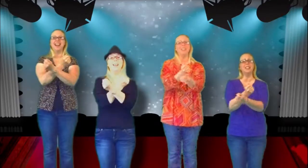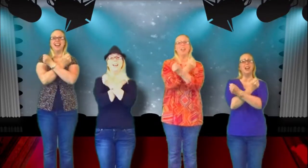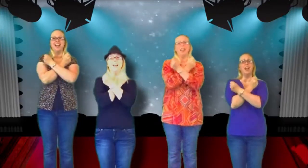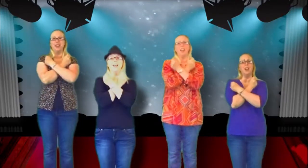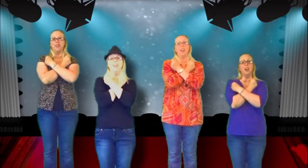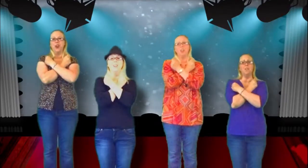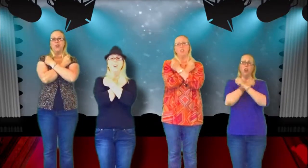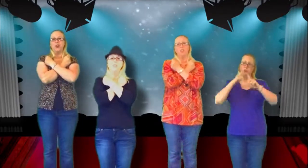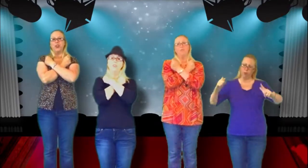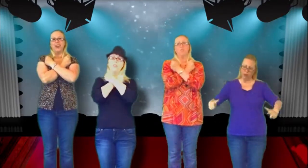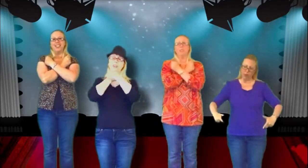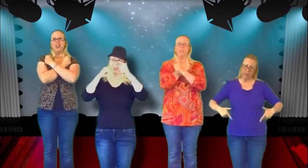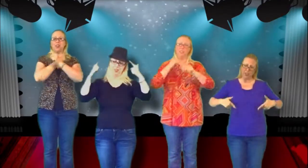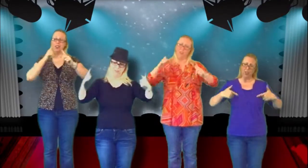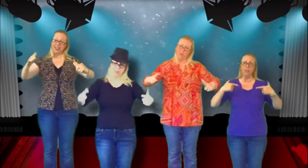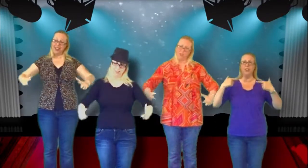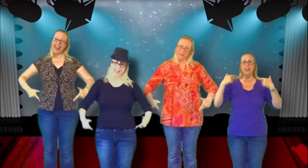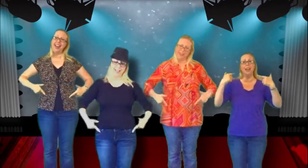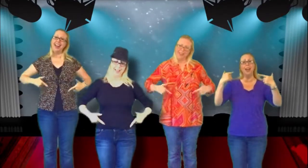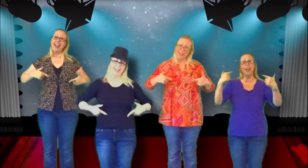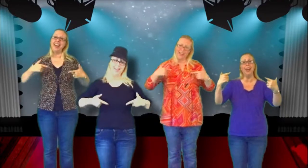love for the rest of your life